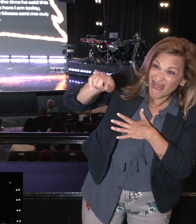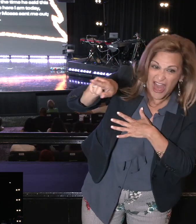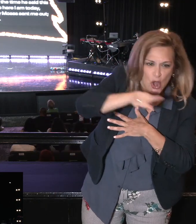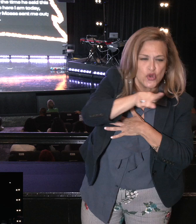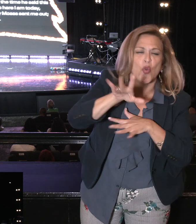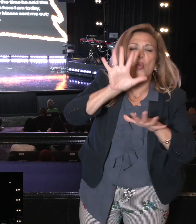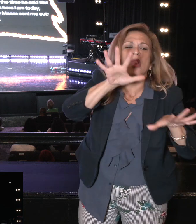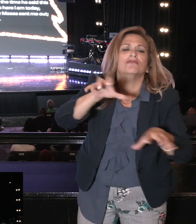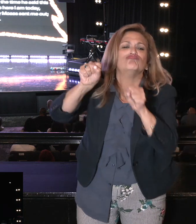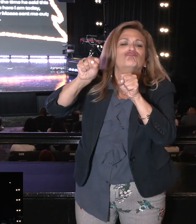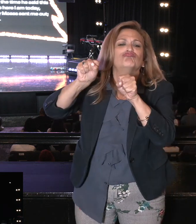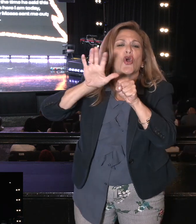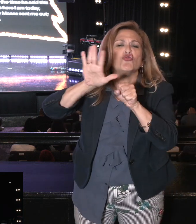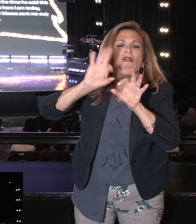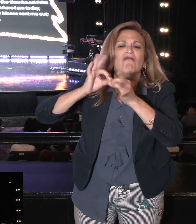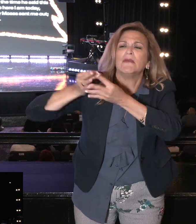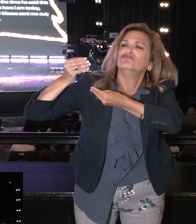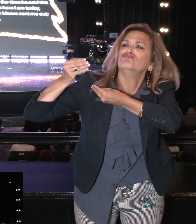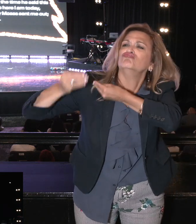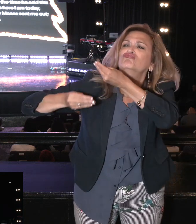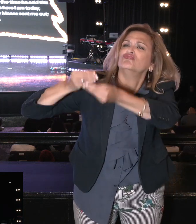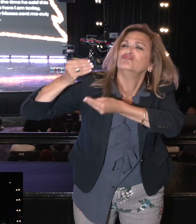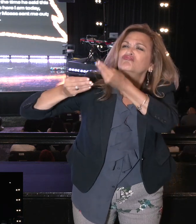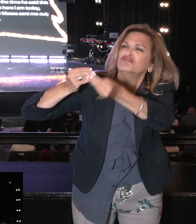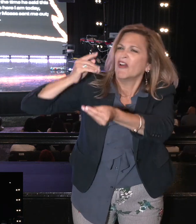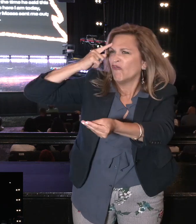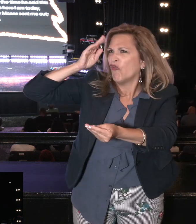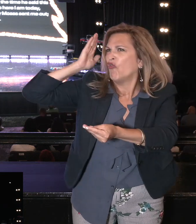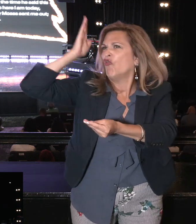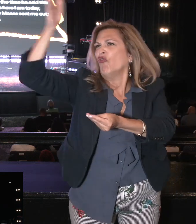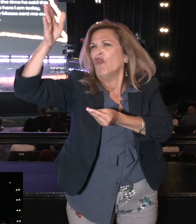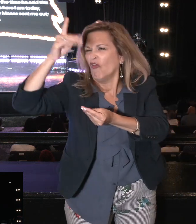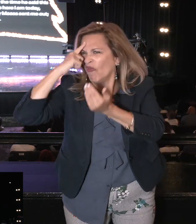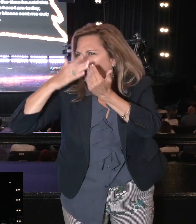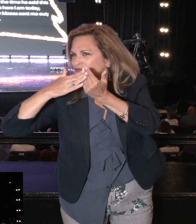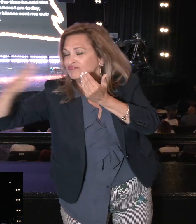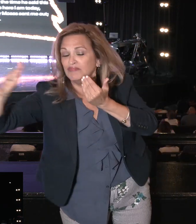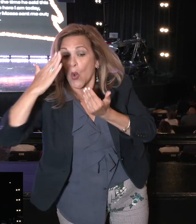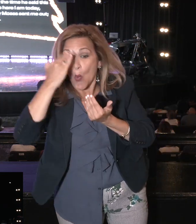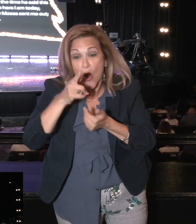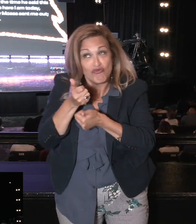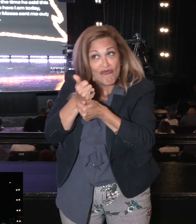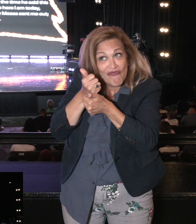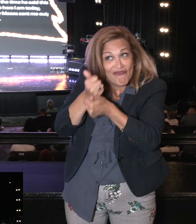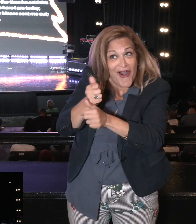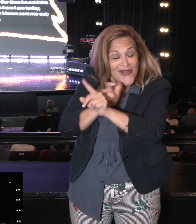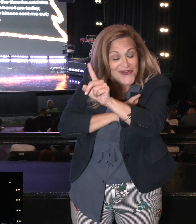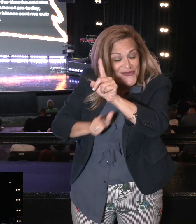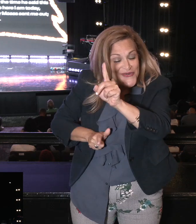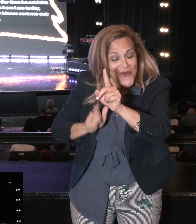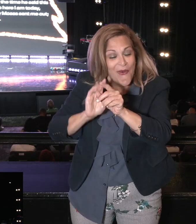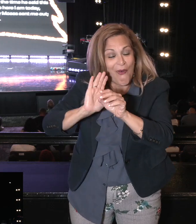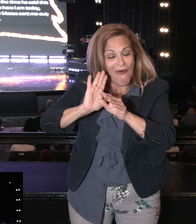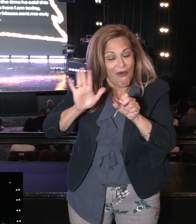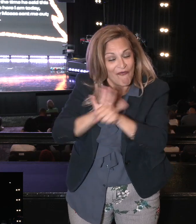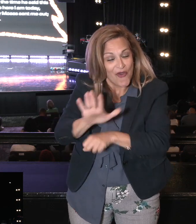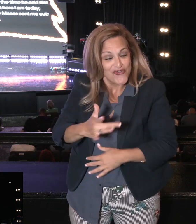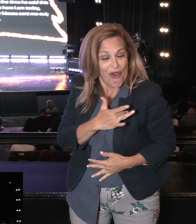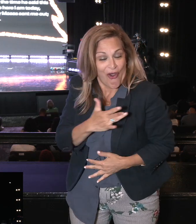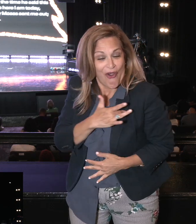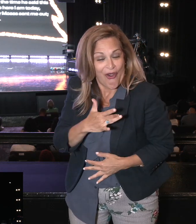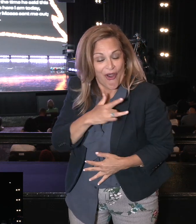in other words, your legacy, and that of your children forever, because you have followed the Lord my God wholeheartedly. That's the second time.